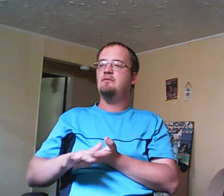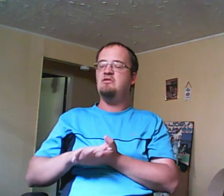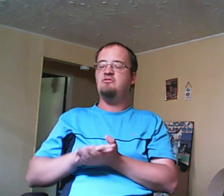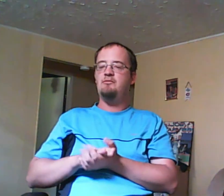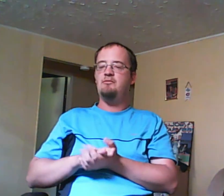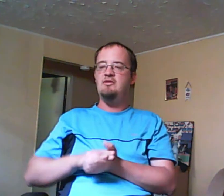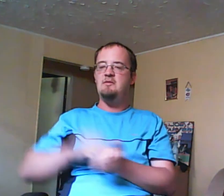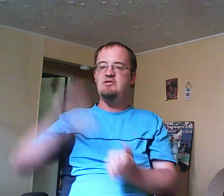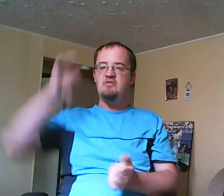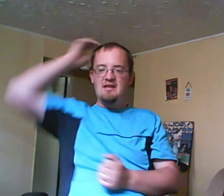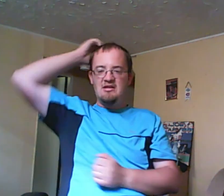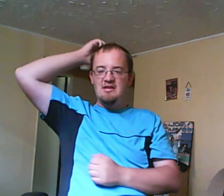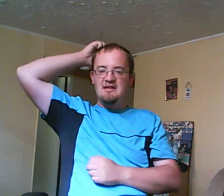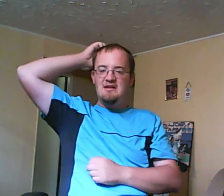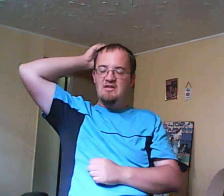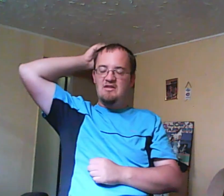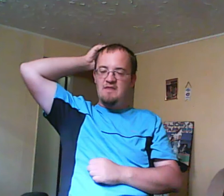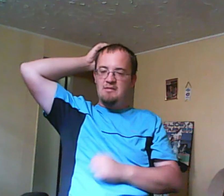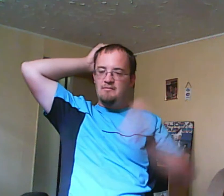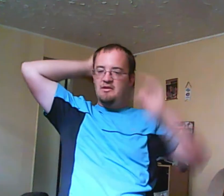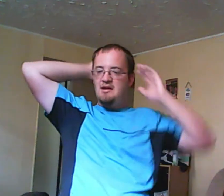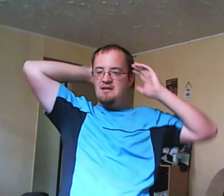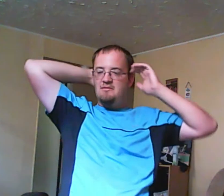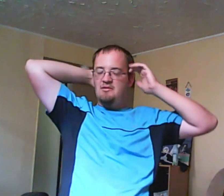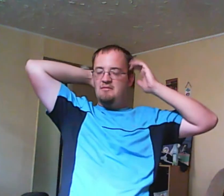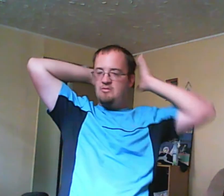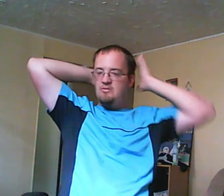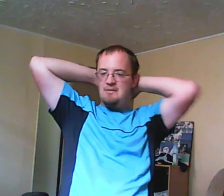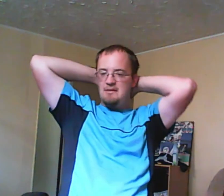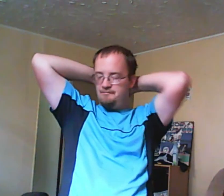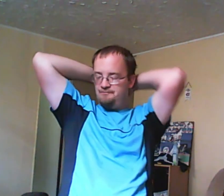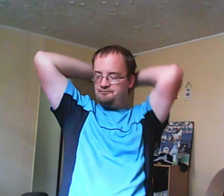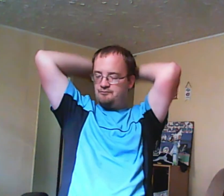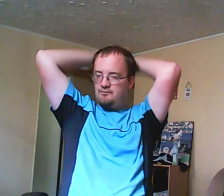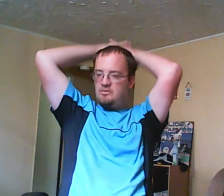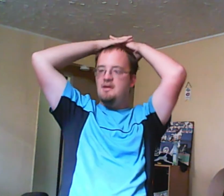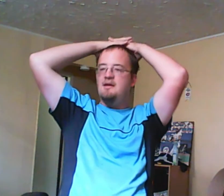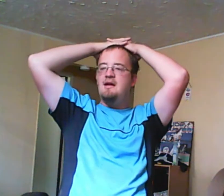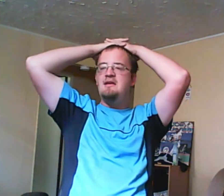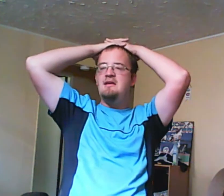with the mistress because he needed to fix his family and Miles was happy and then you know